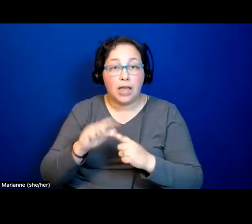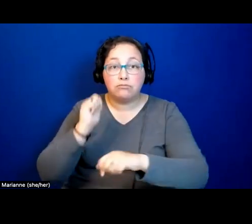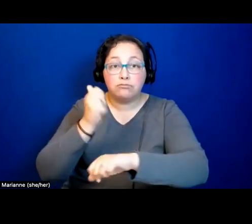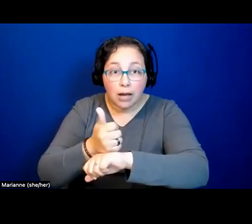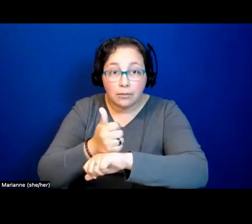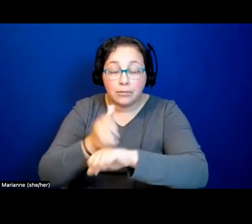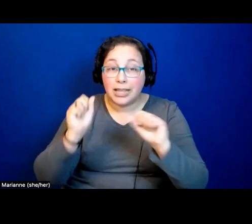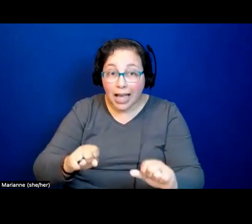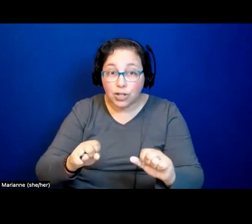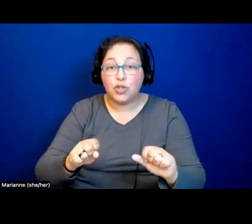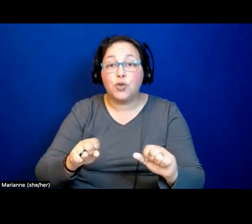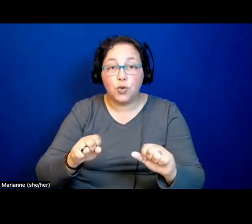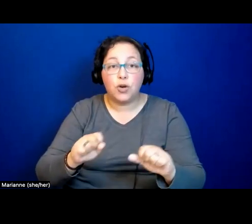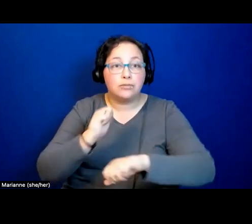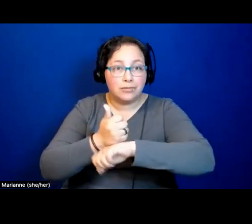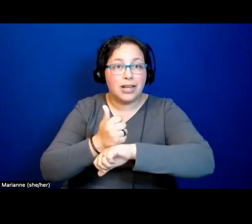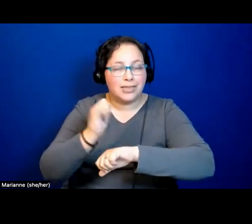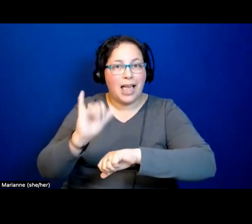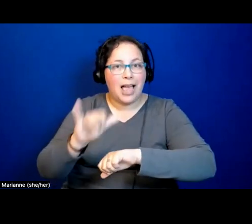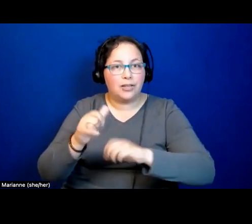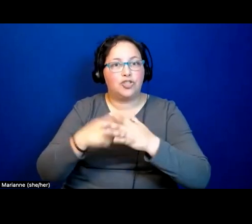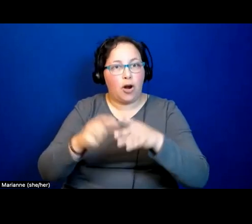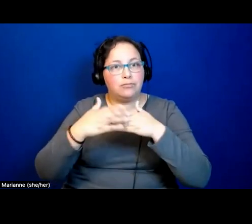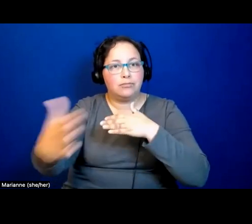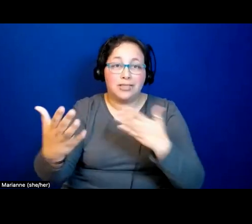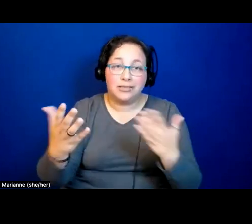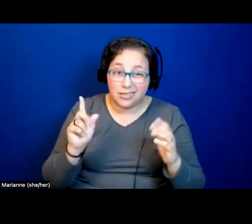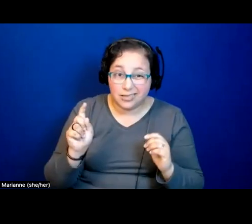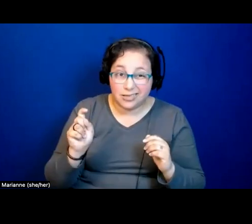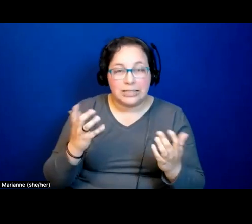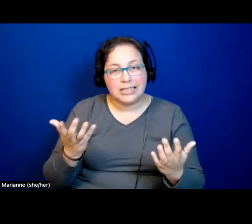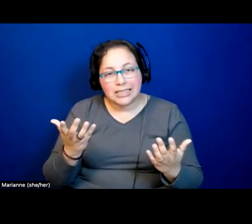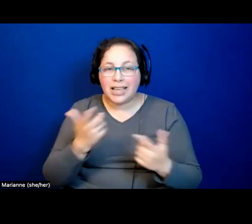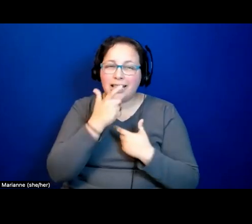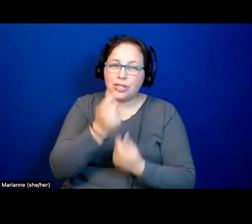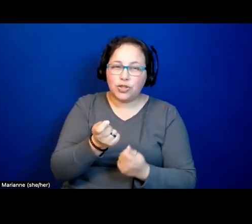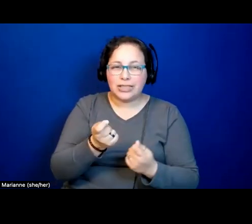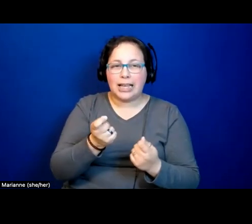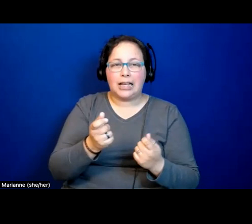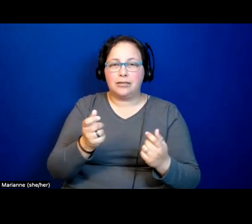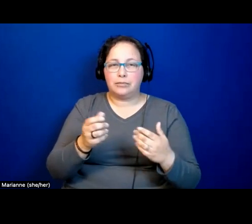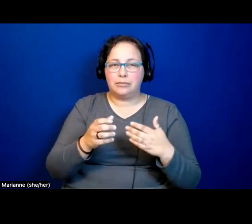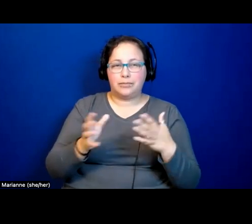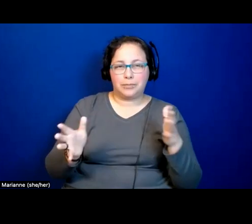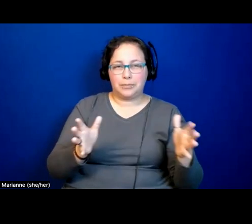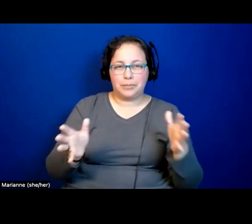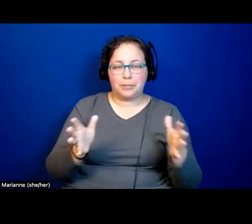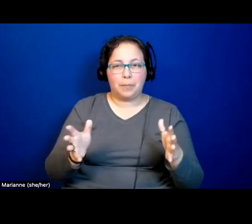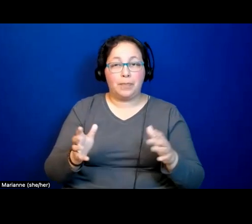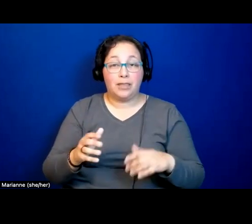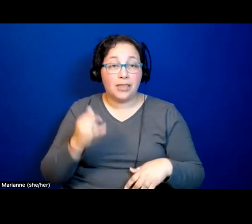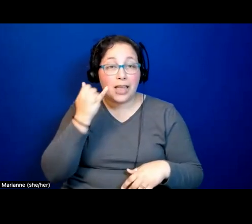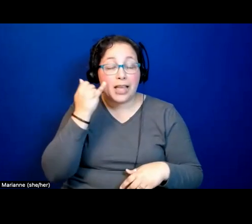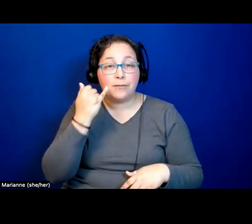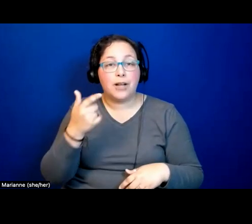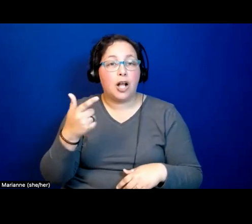institutionalize radical municipalism? To me, there's an interesting tension between sort of the, say, the global